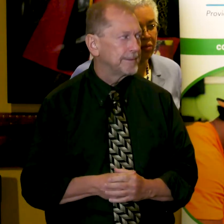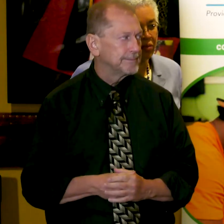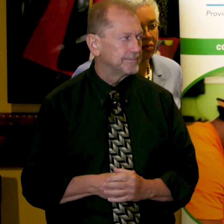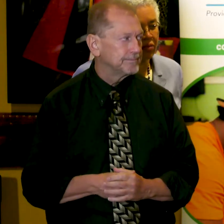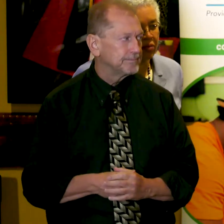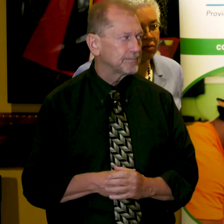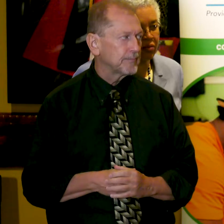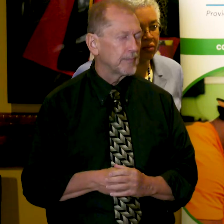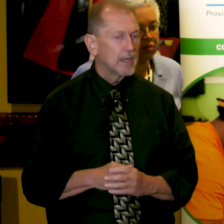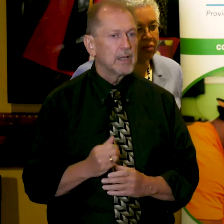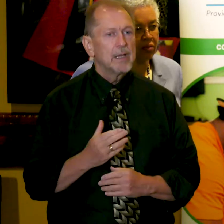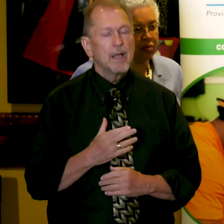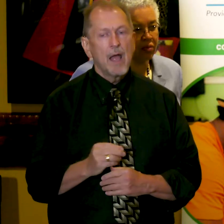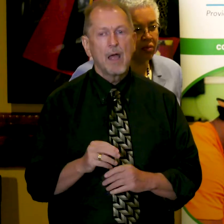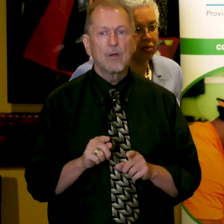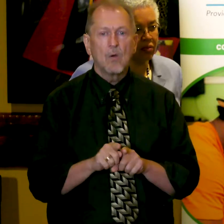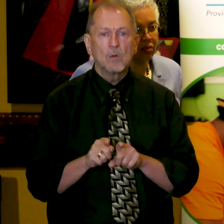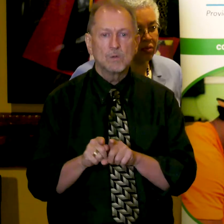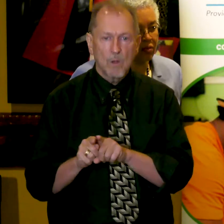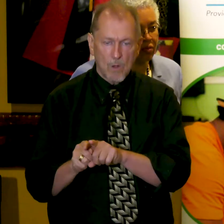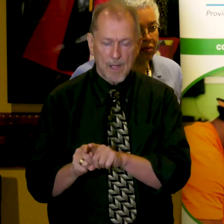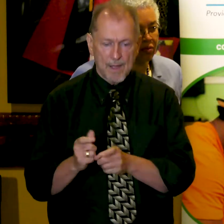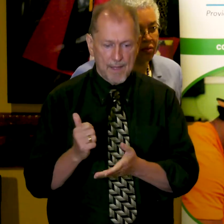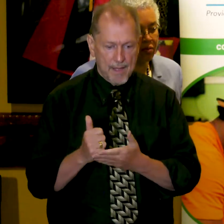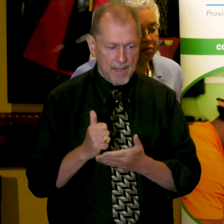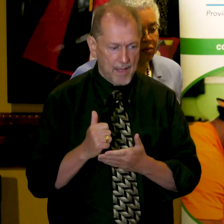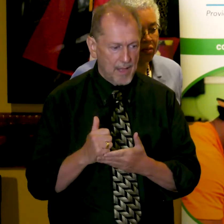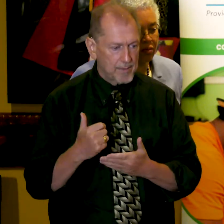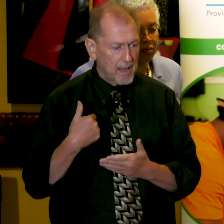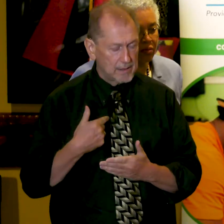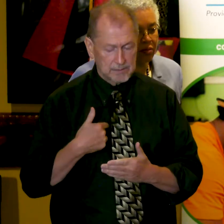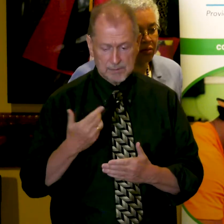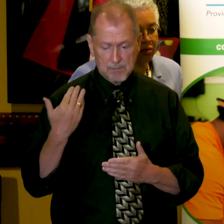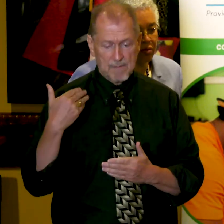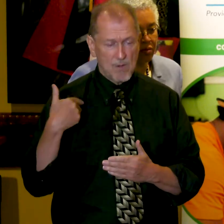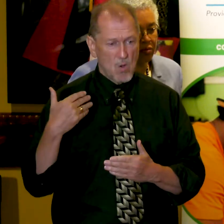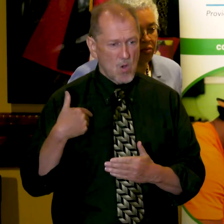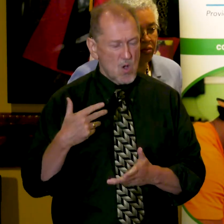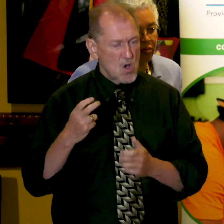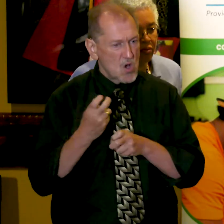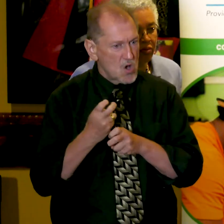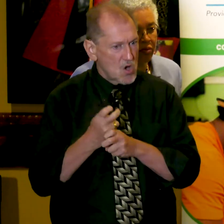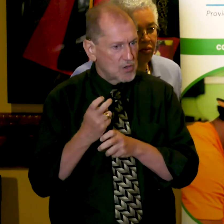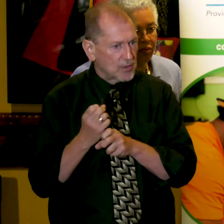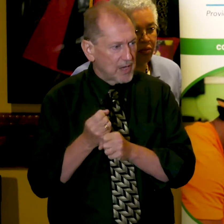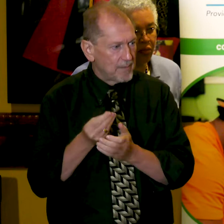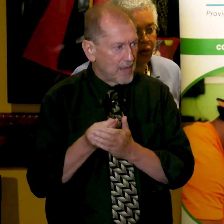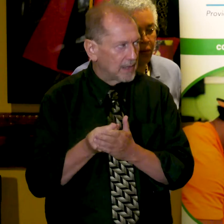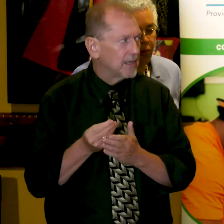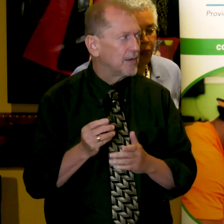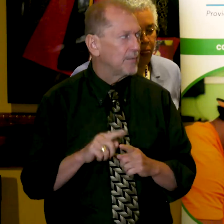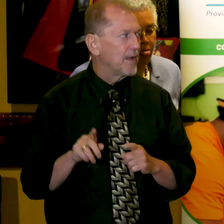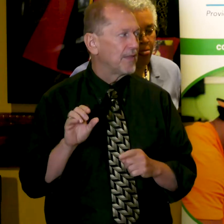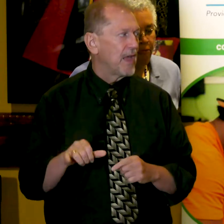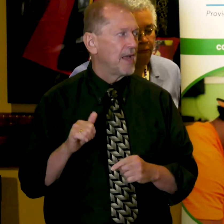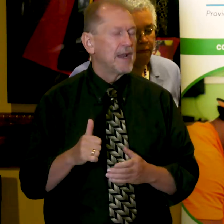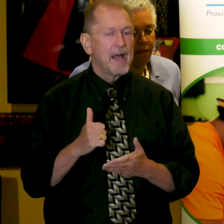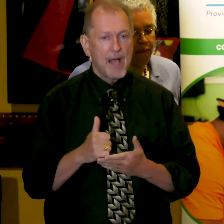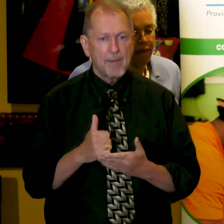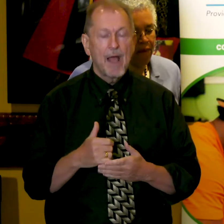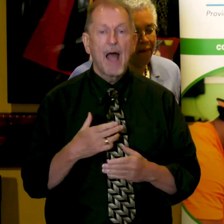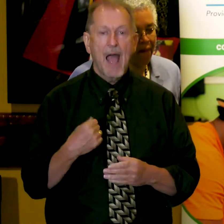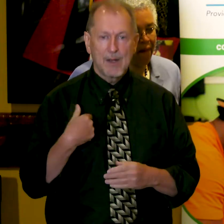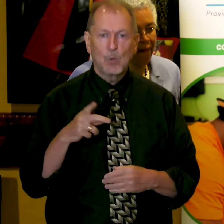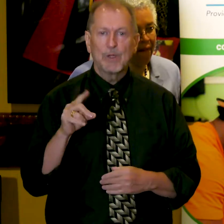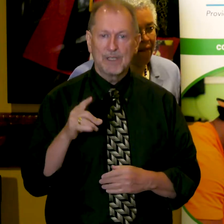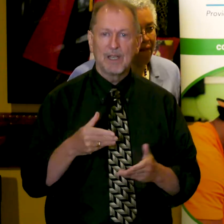close the wealth gap and grow our communities. We were able to hire two employees to